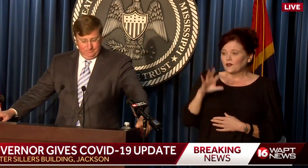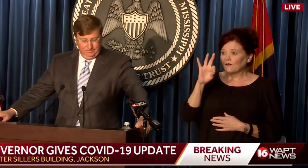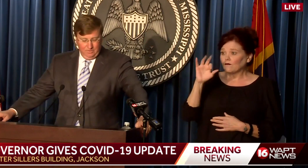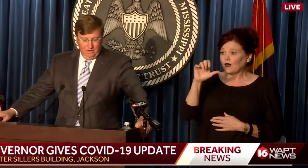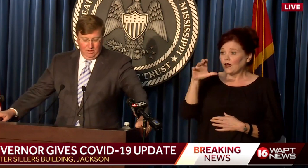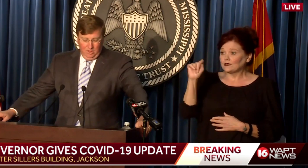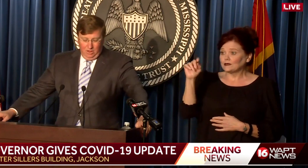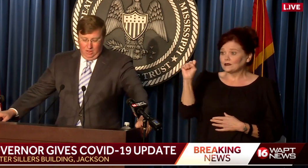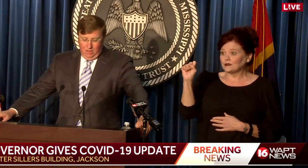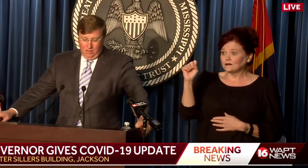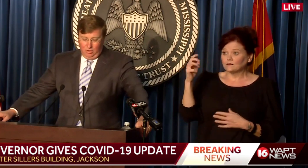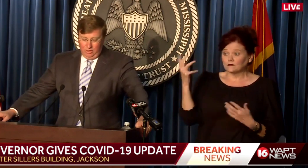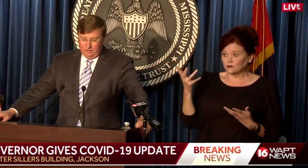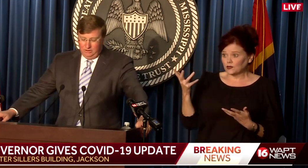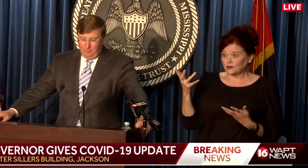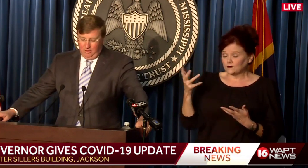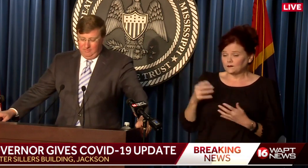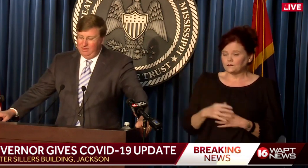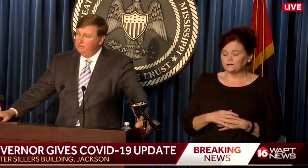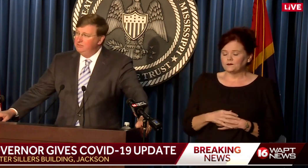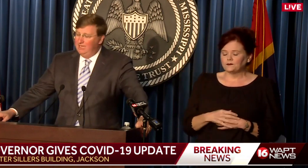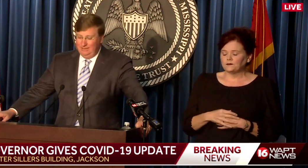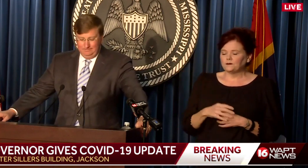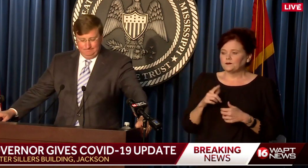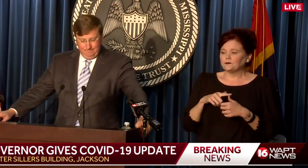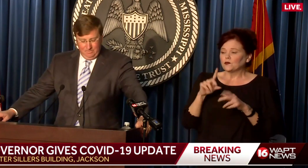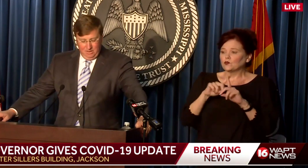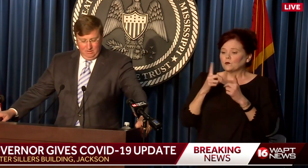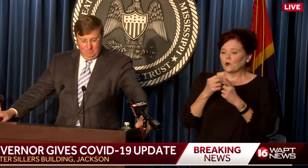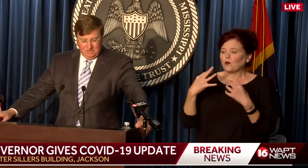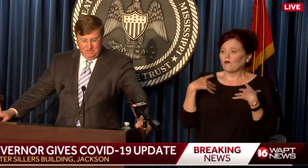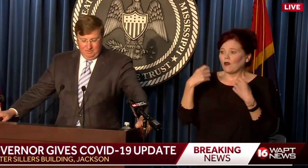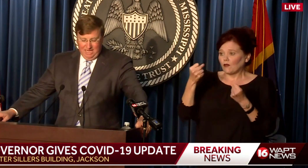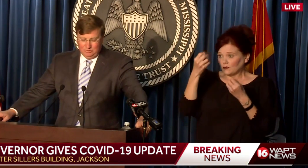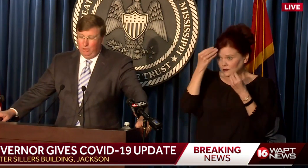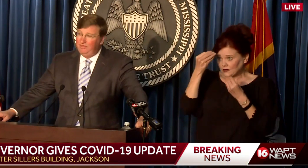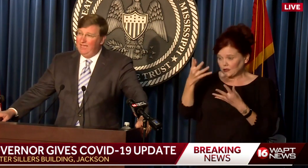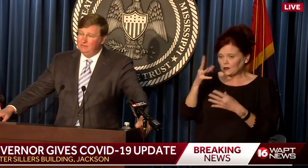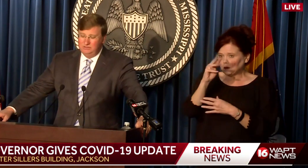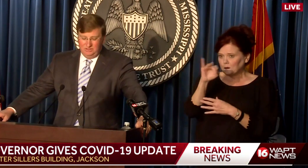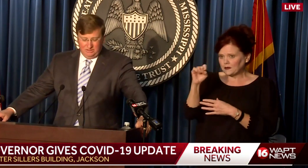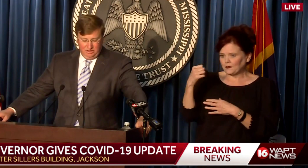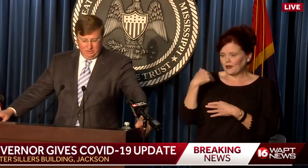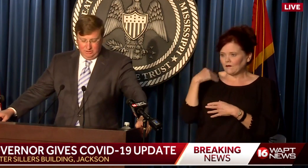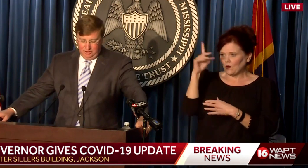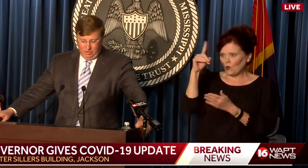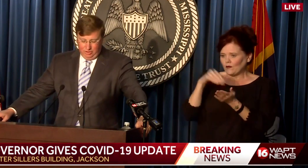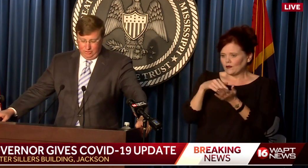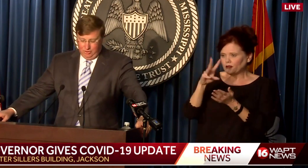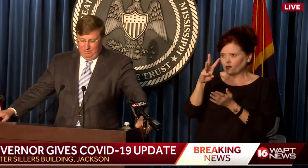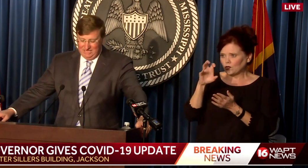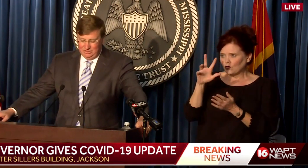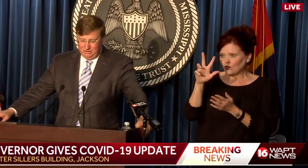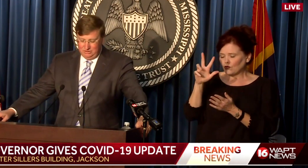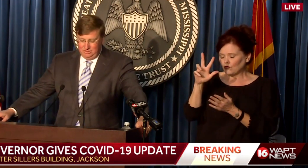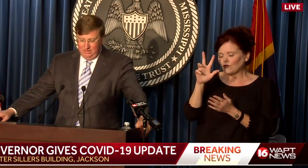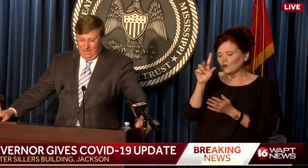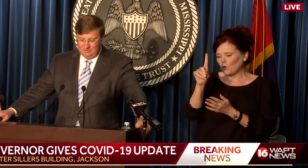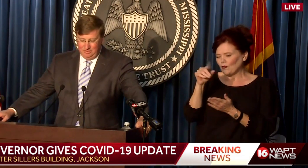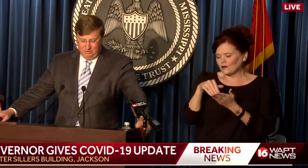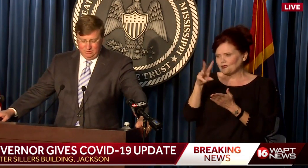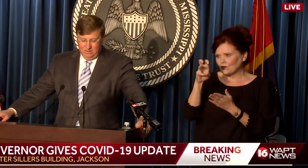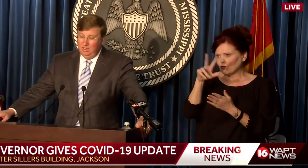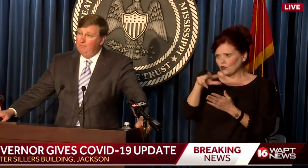as follows. According to the Department of Health's data, Mississippi has 1,633 patients